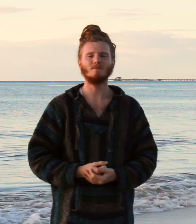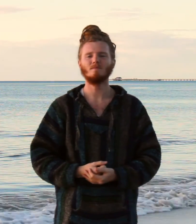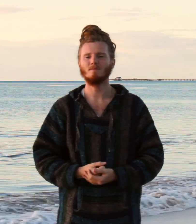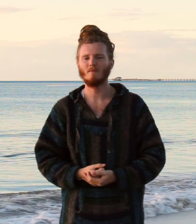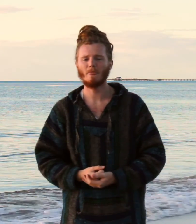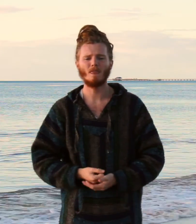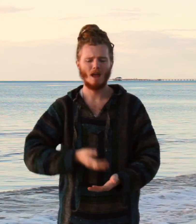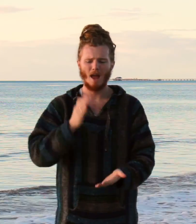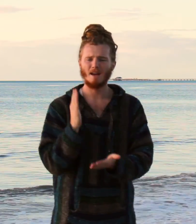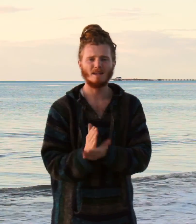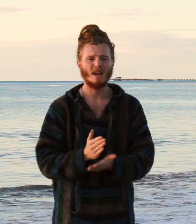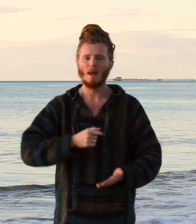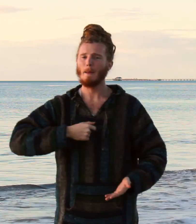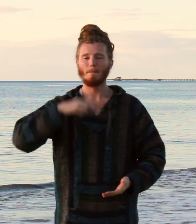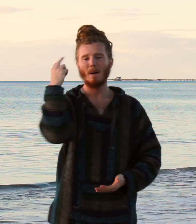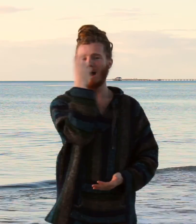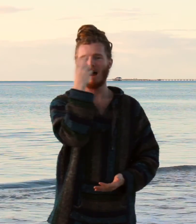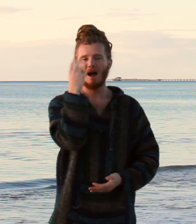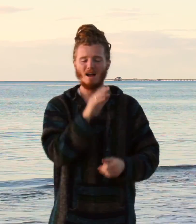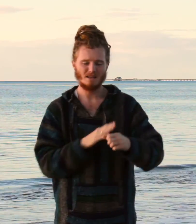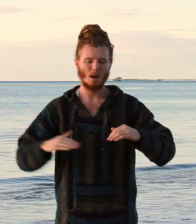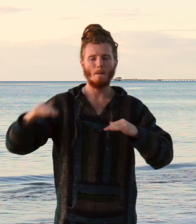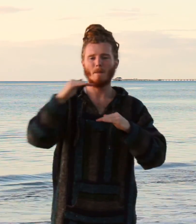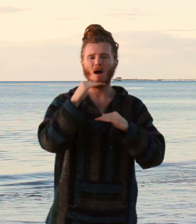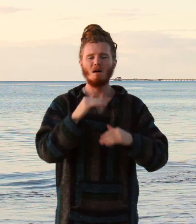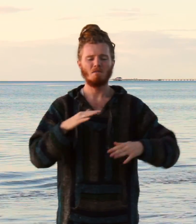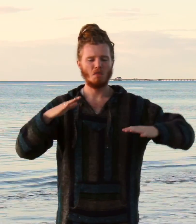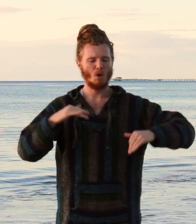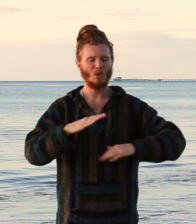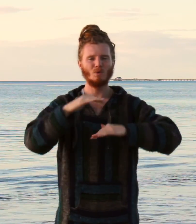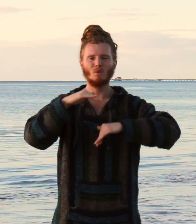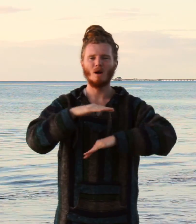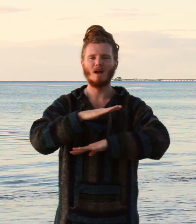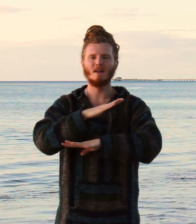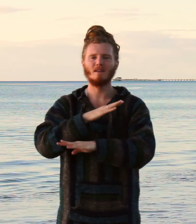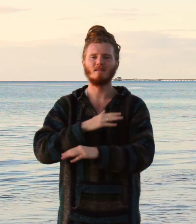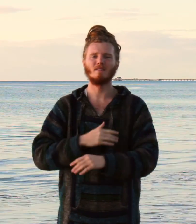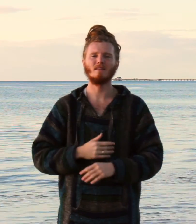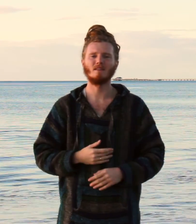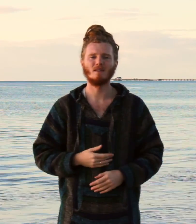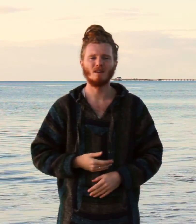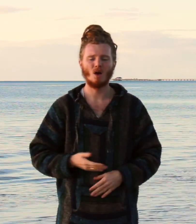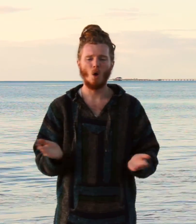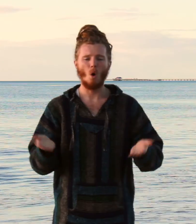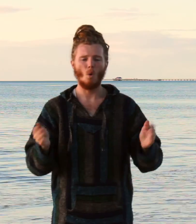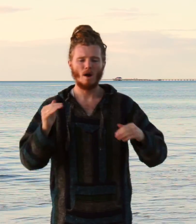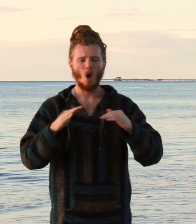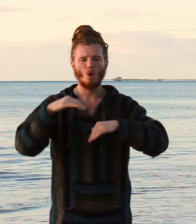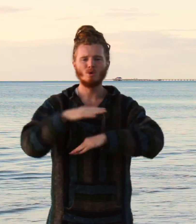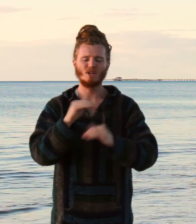And keep my eyes above the waves When oceans